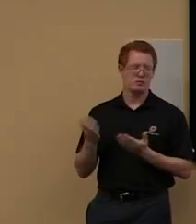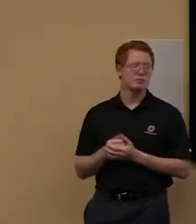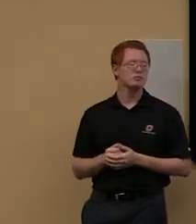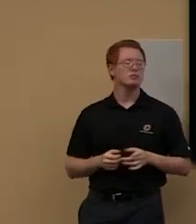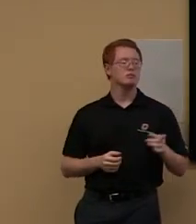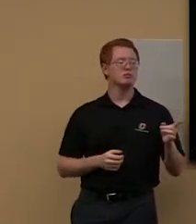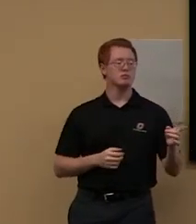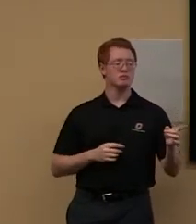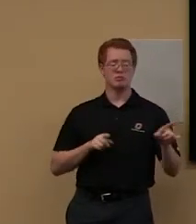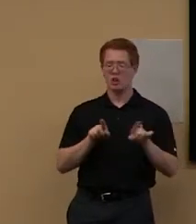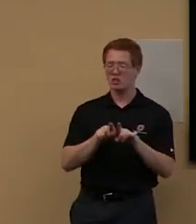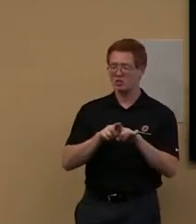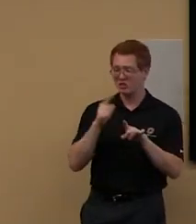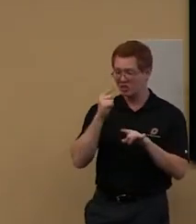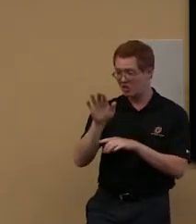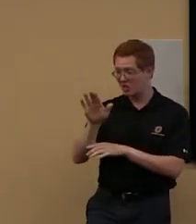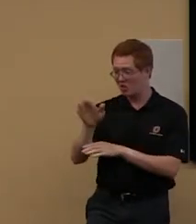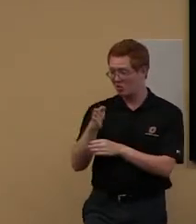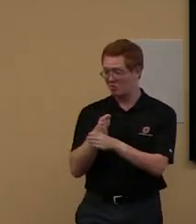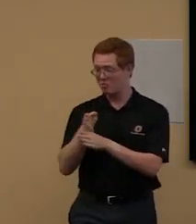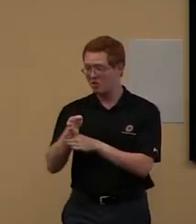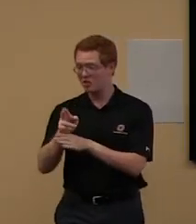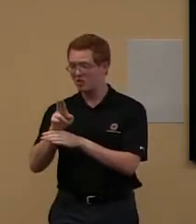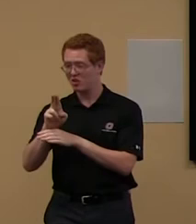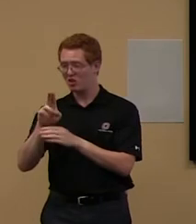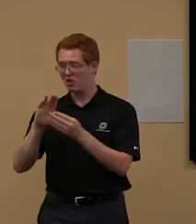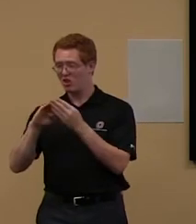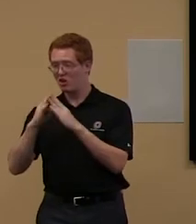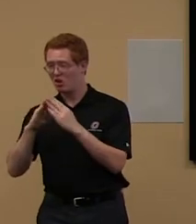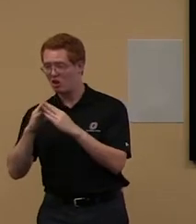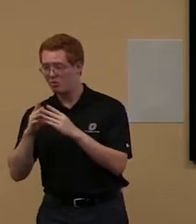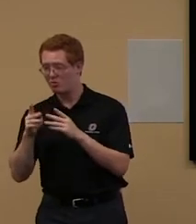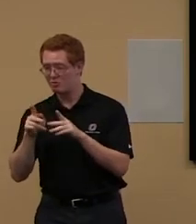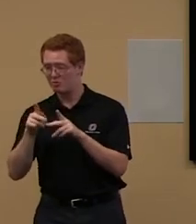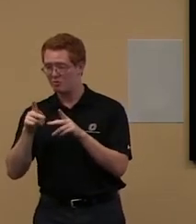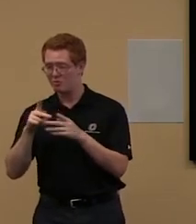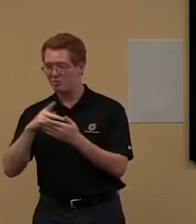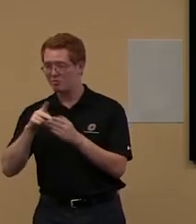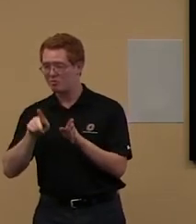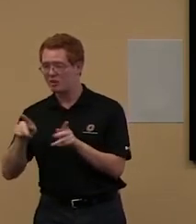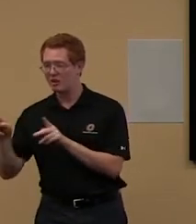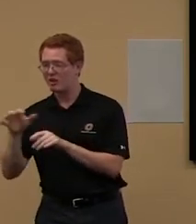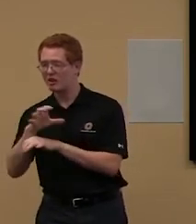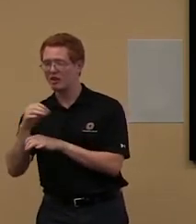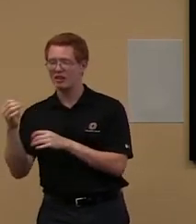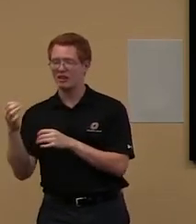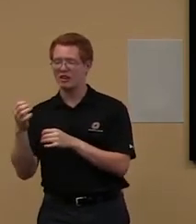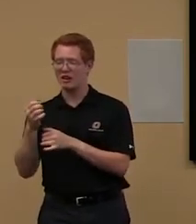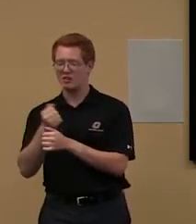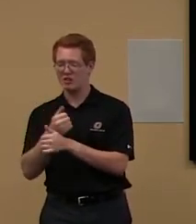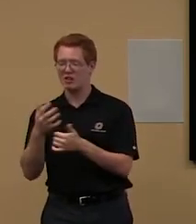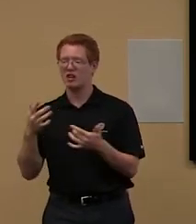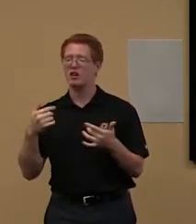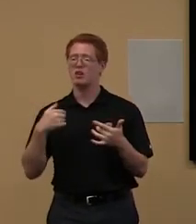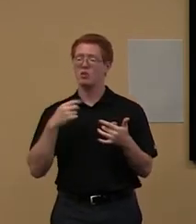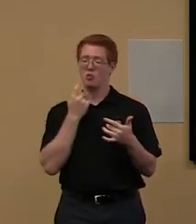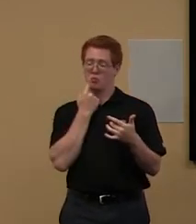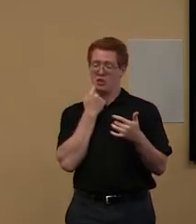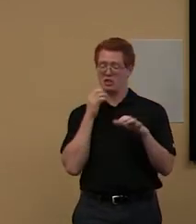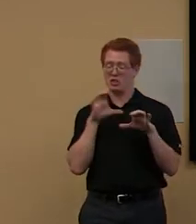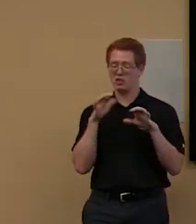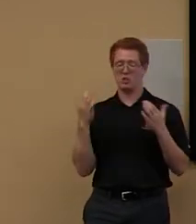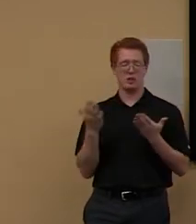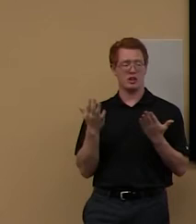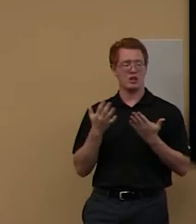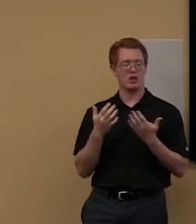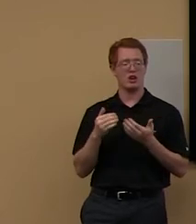actually thinking about urban planning and, and urban things, urban studies. Because one recent thing that we did here at the library was to help